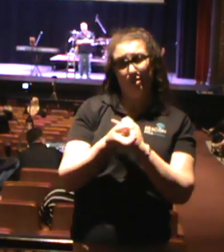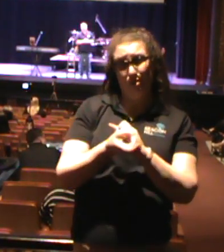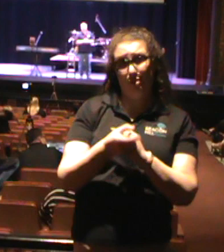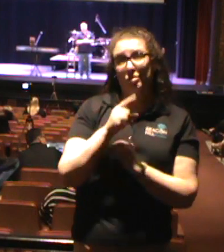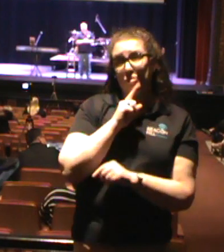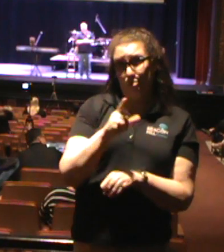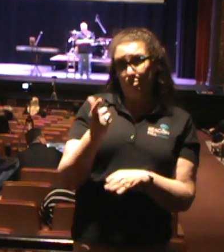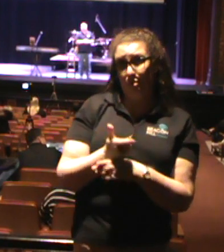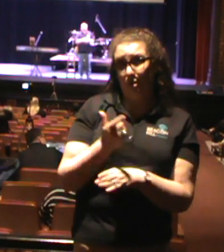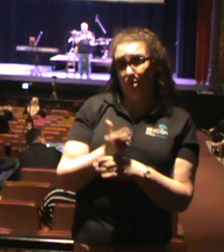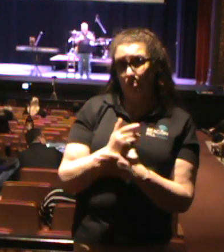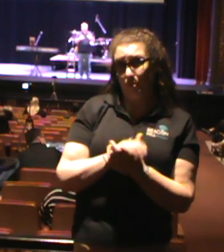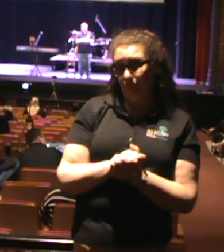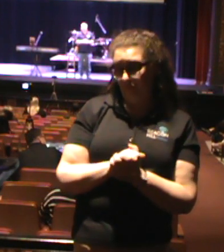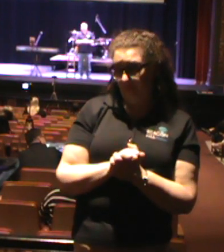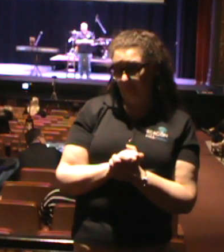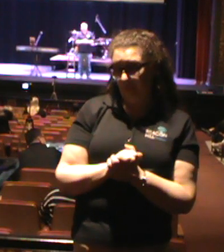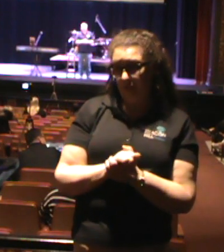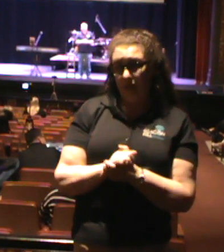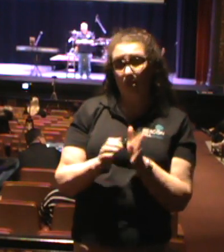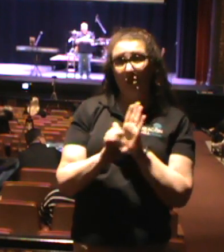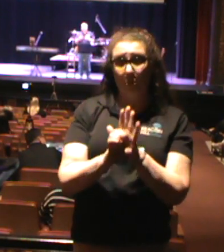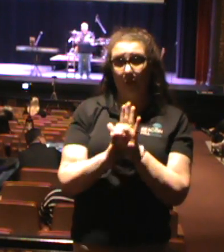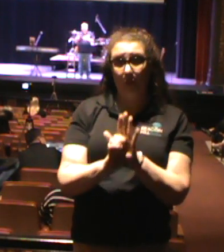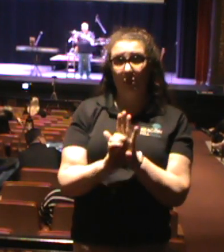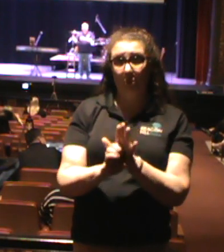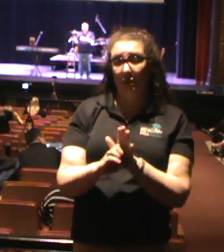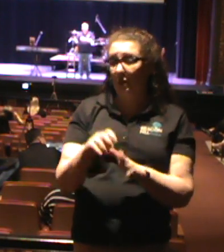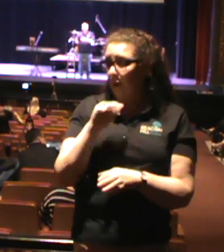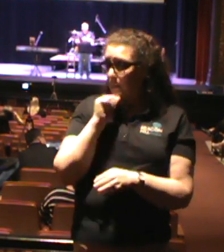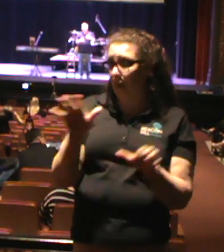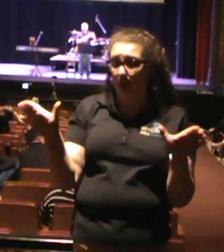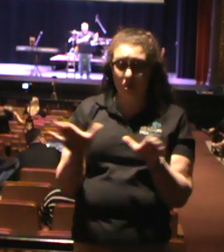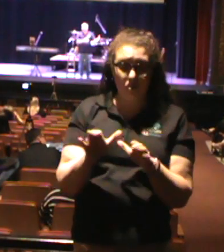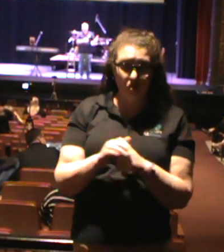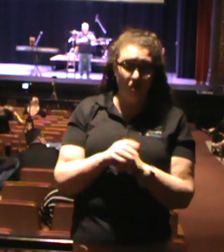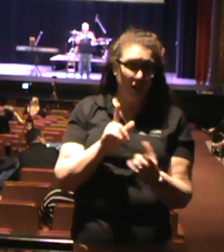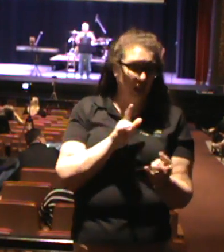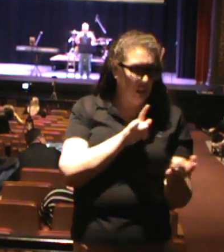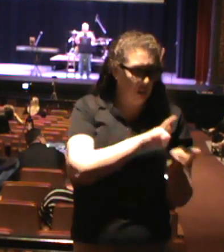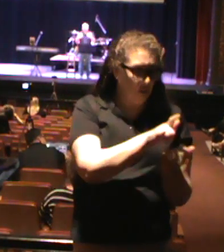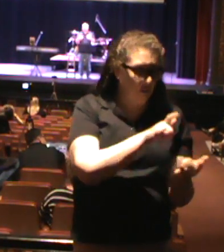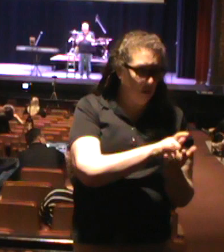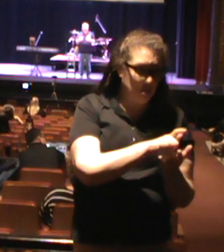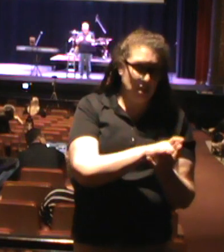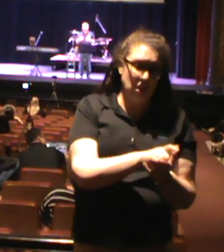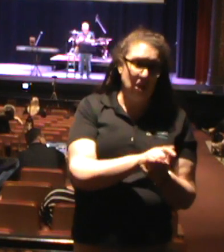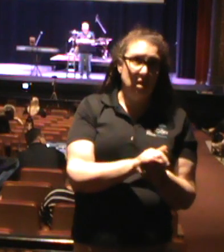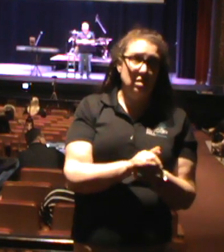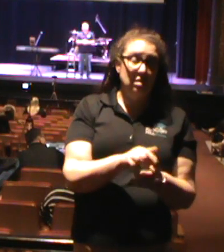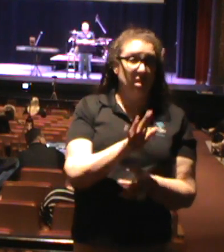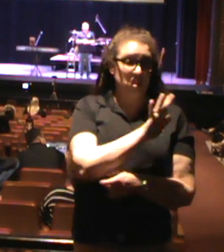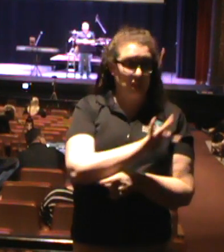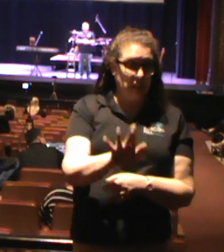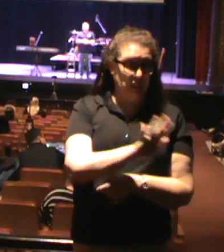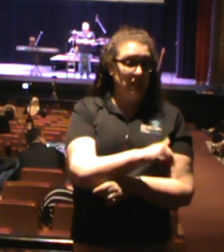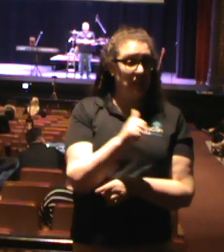church. And I want to give you some examples. And I don't do this to bash another church. I'm just letting you know what I've dealt with.